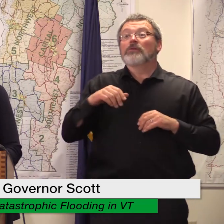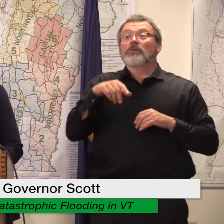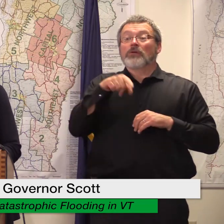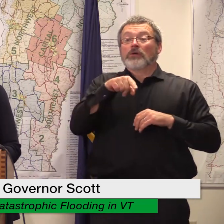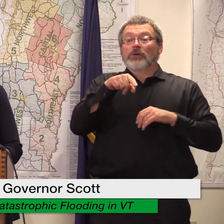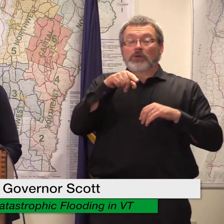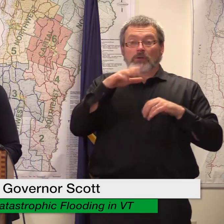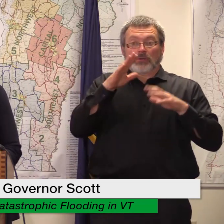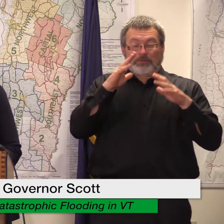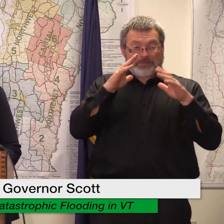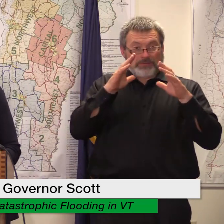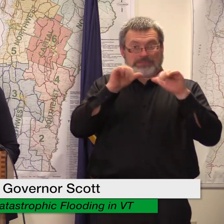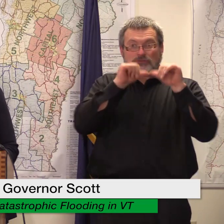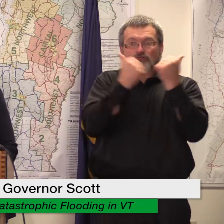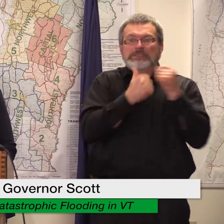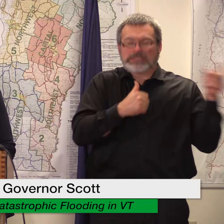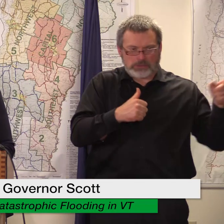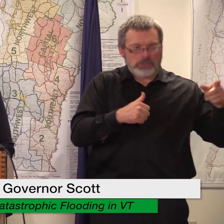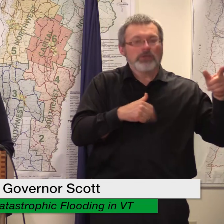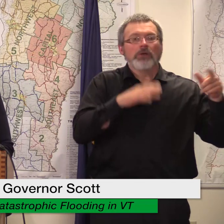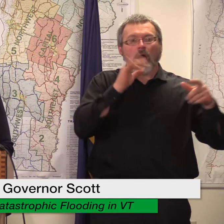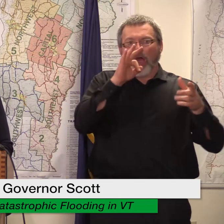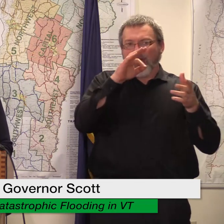rapidly to get us a solution